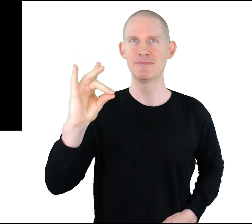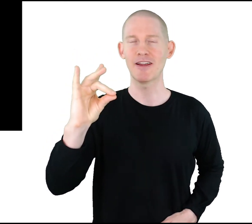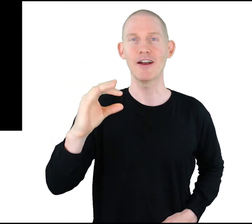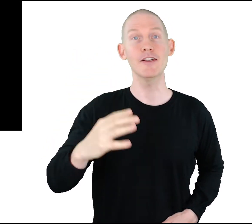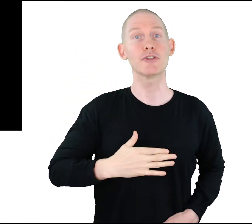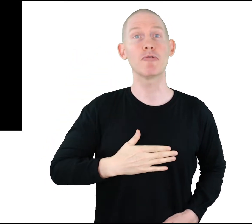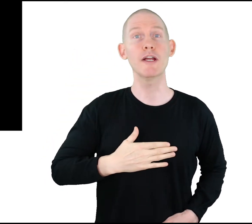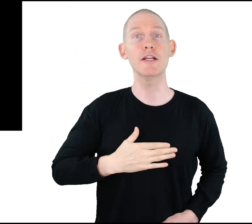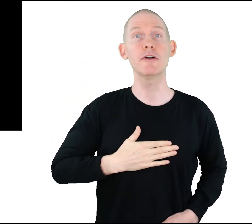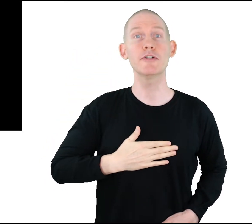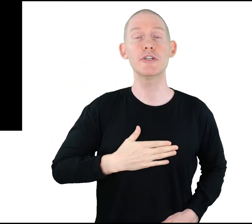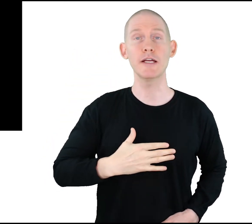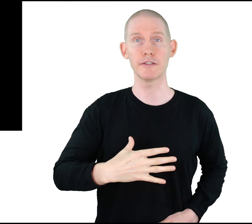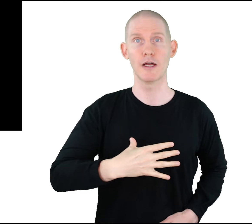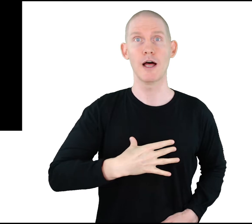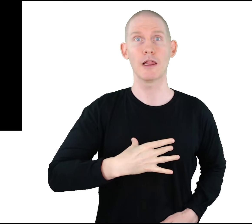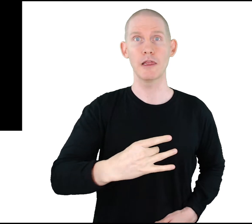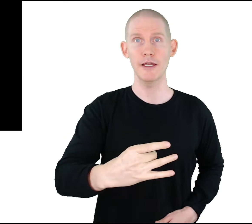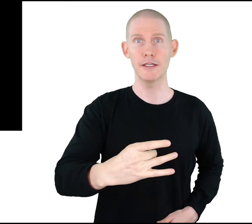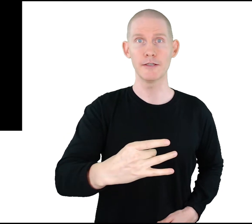All right, just right here at your chest. Like.